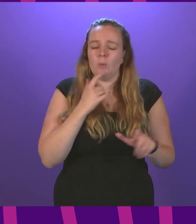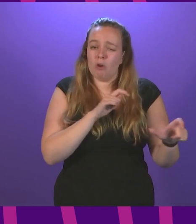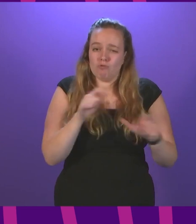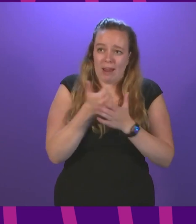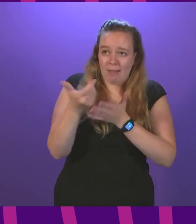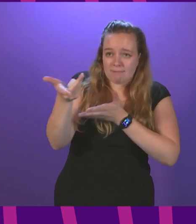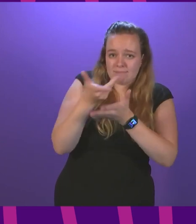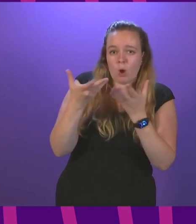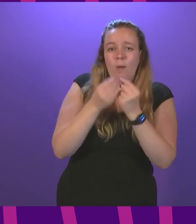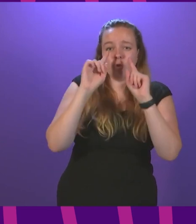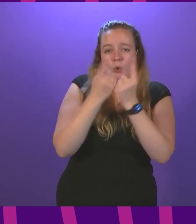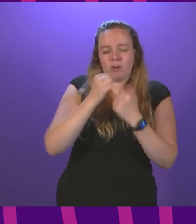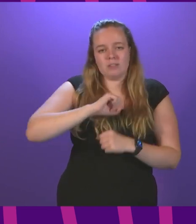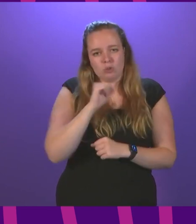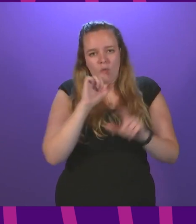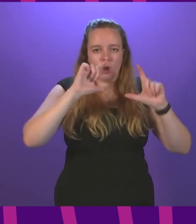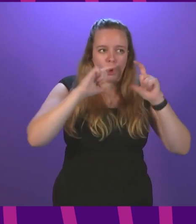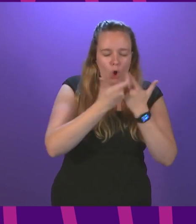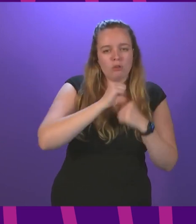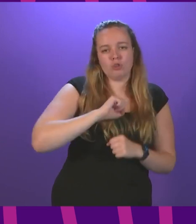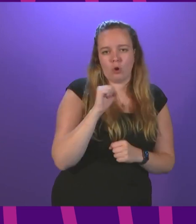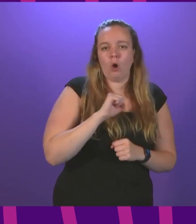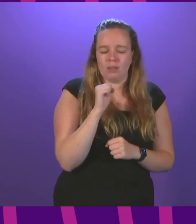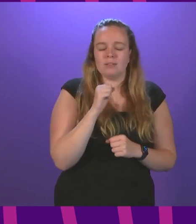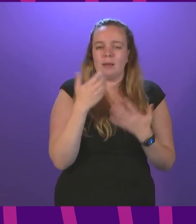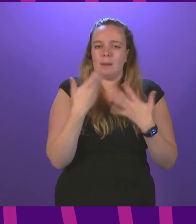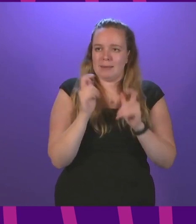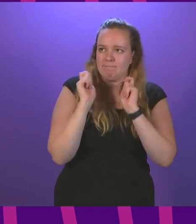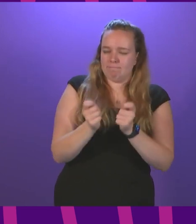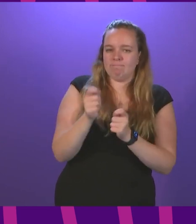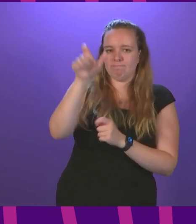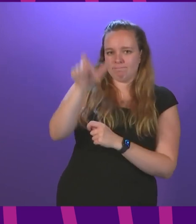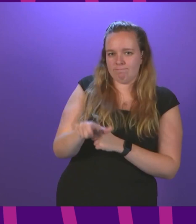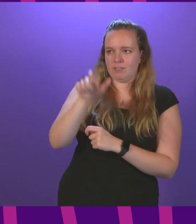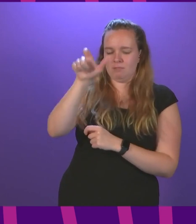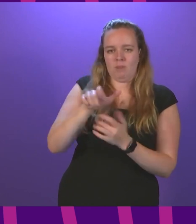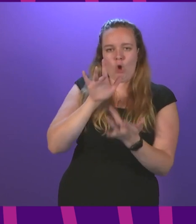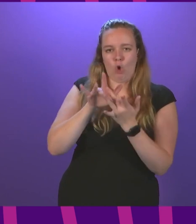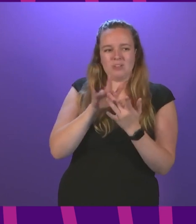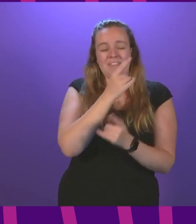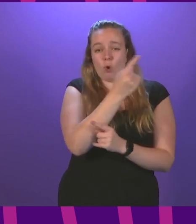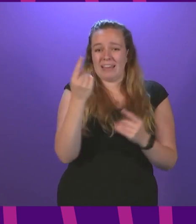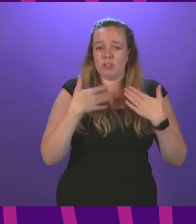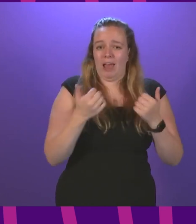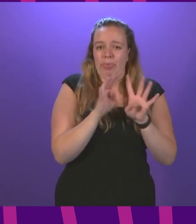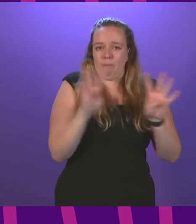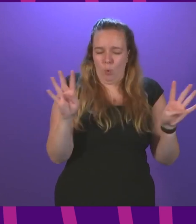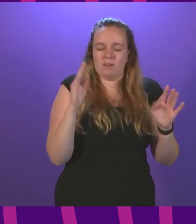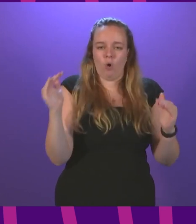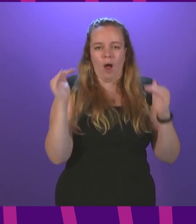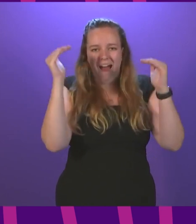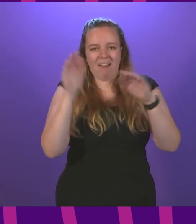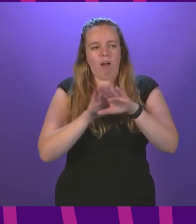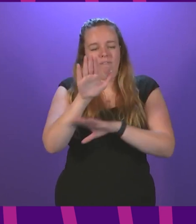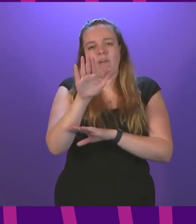dialogue with universities scotland and colleges scotland and have appointed a single point of contact within each health board for higher higher and further